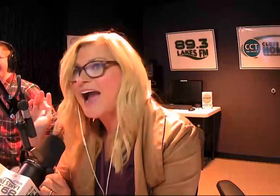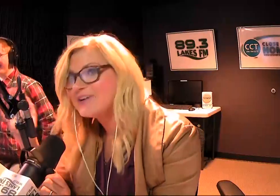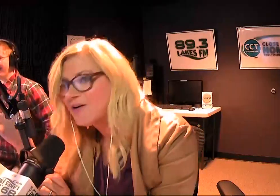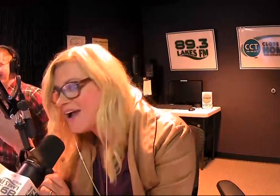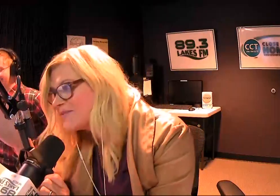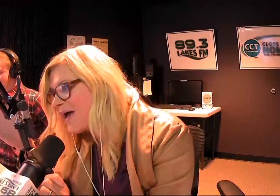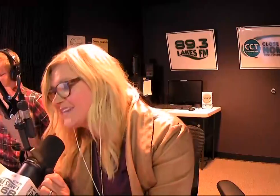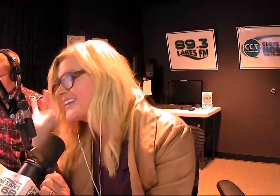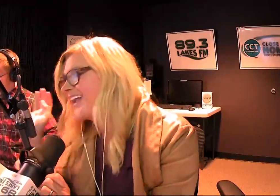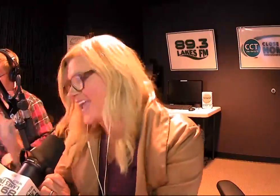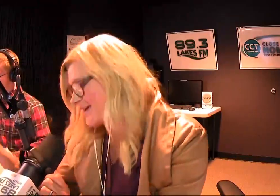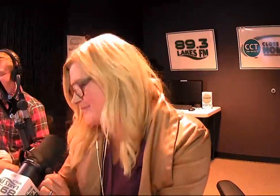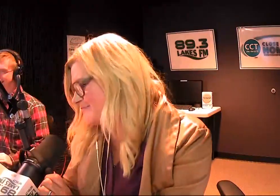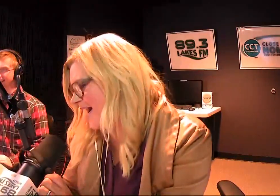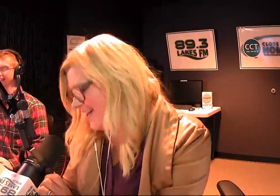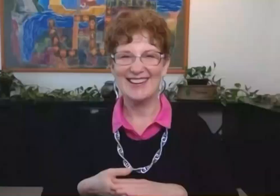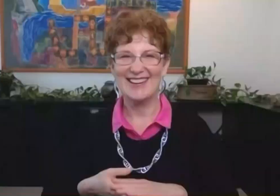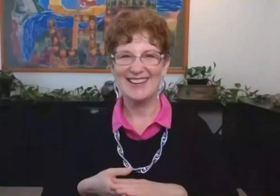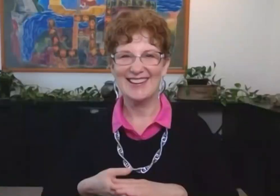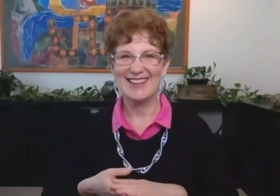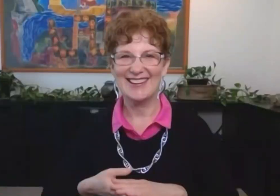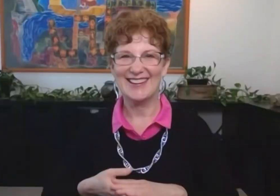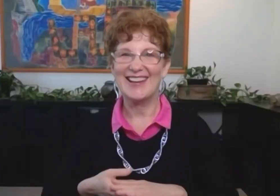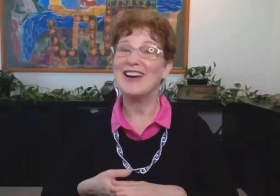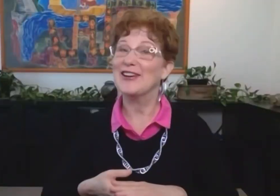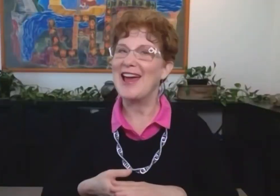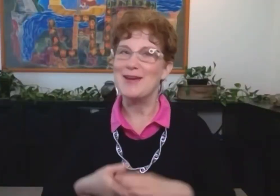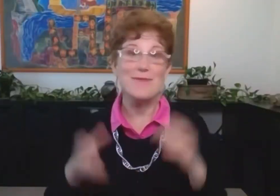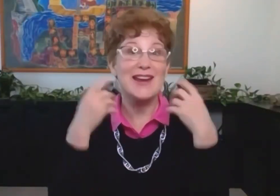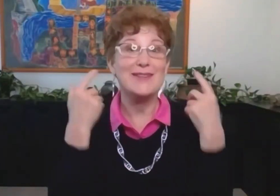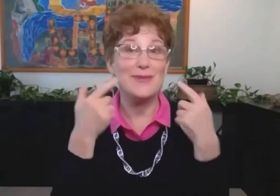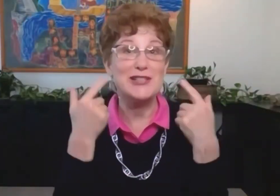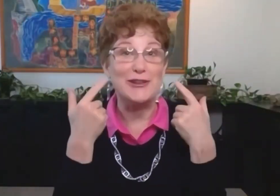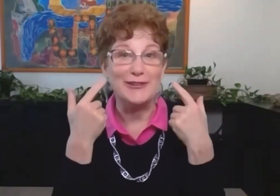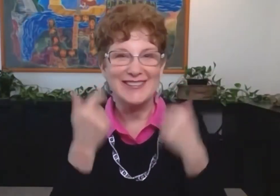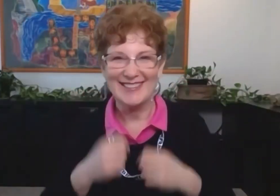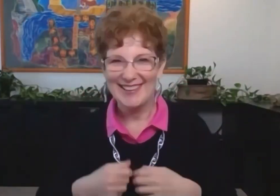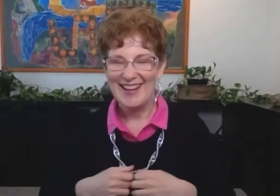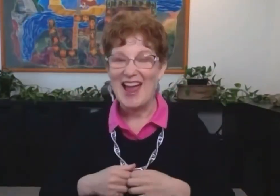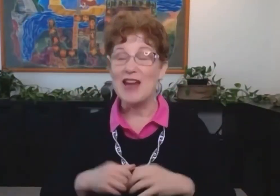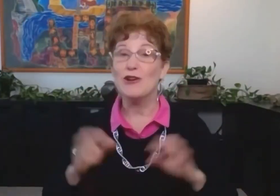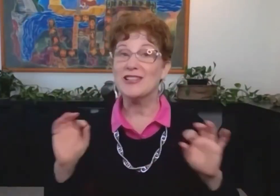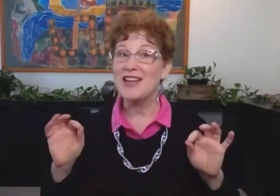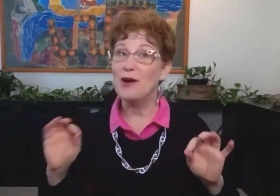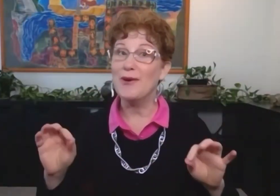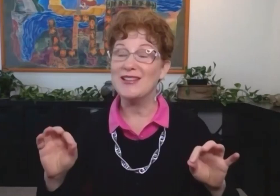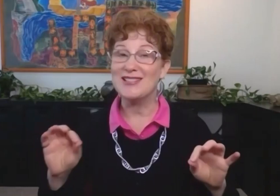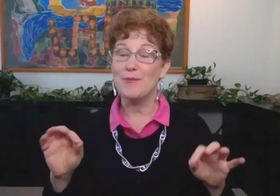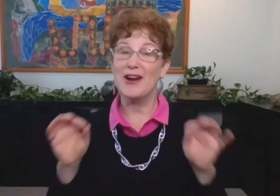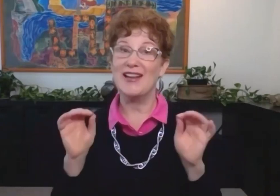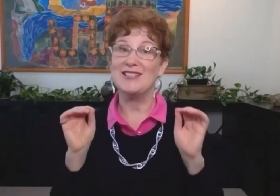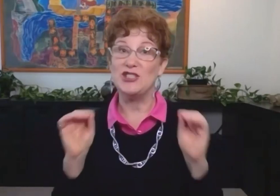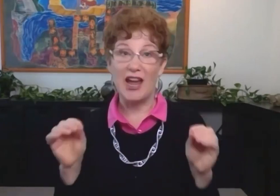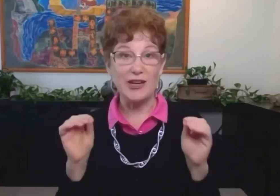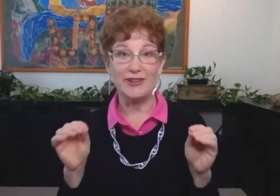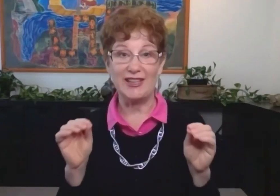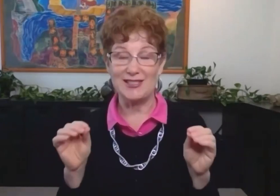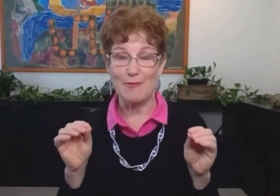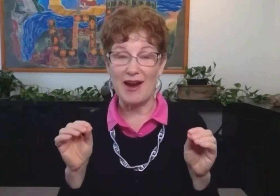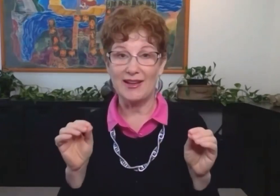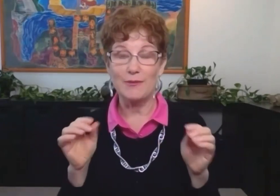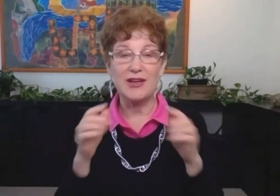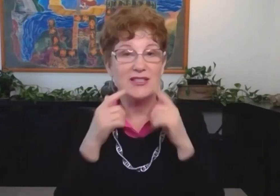That's okay. I don't have a mask and I am smiling. Okay, me too. And you can tell when someone is